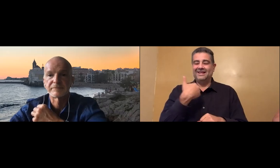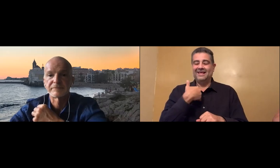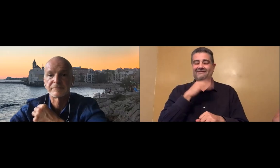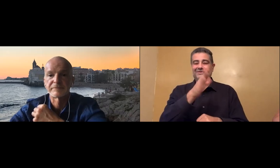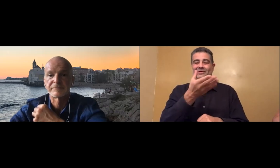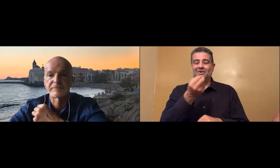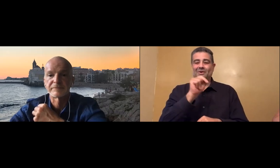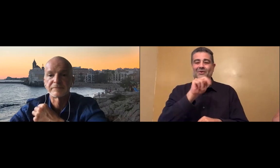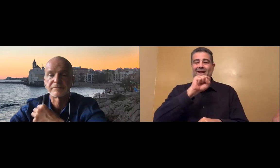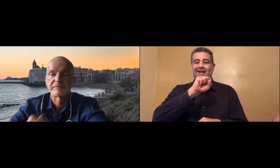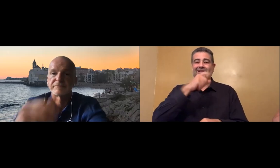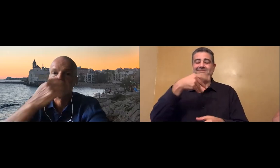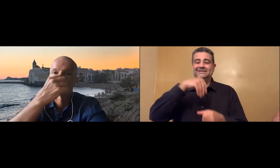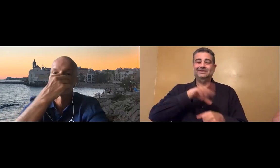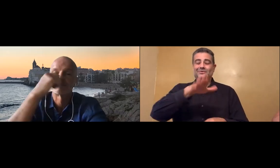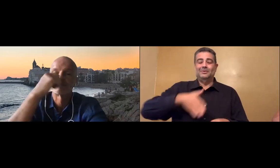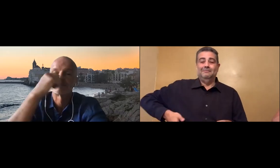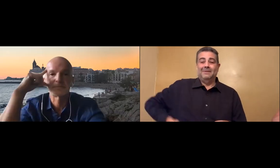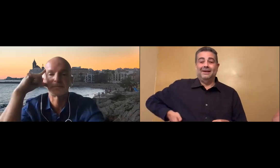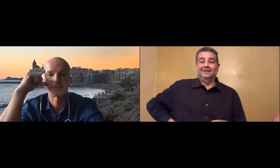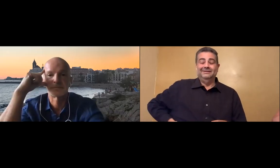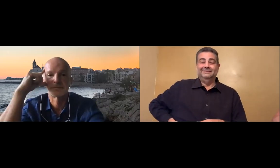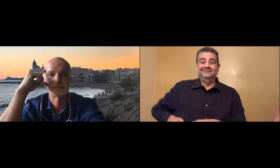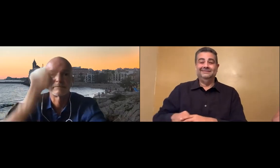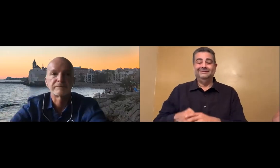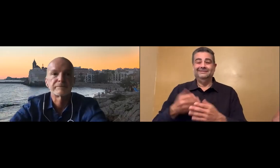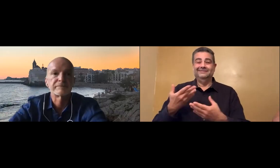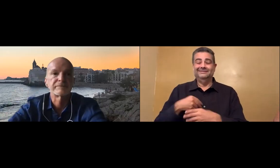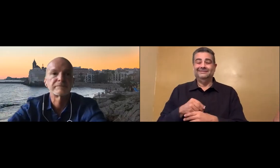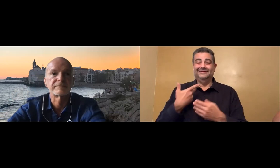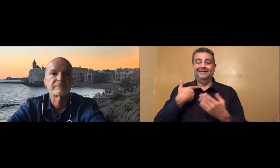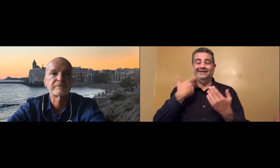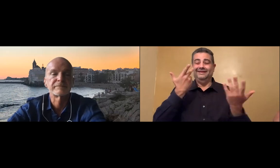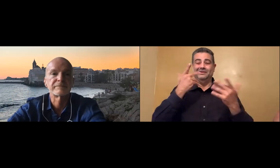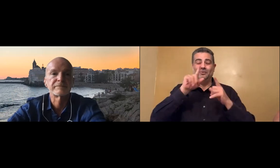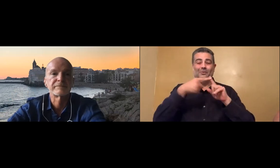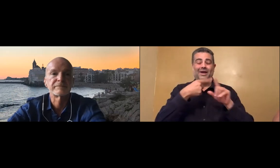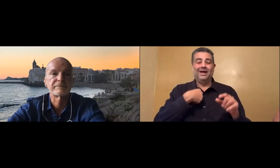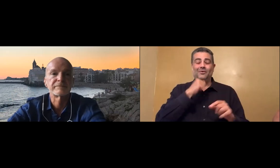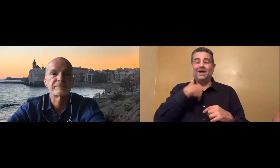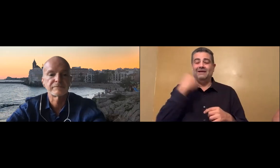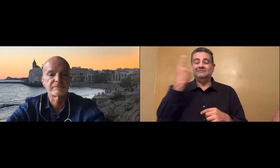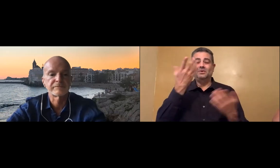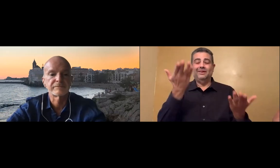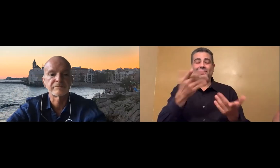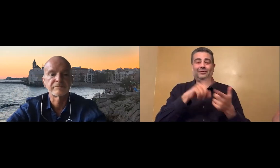It's not just about telecommunications, but it's almost like having your own support service person right there in your pocket.